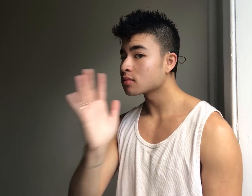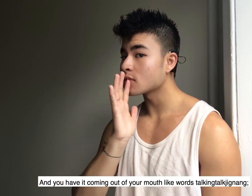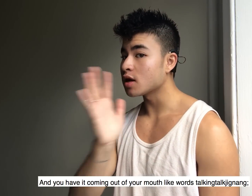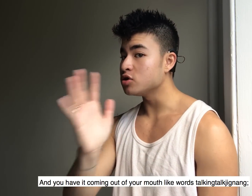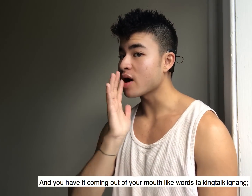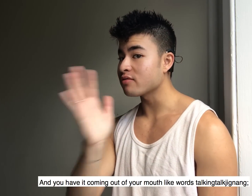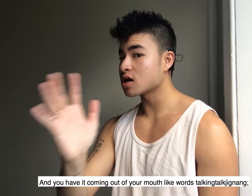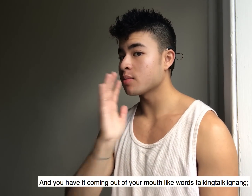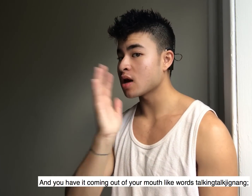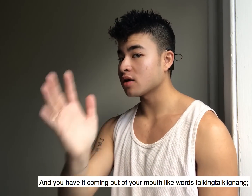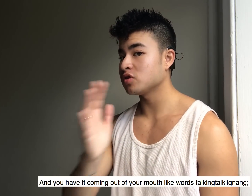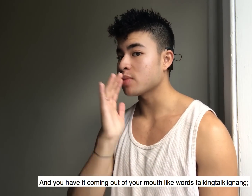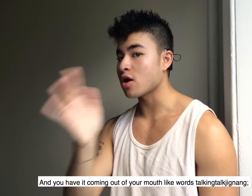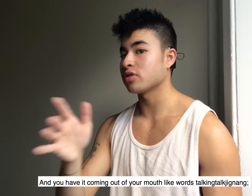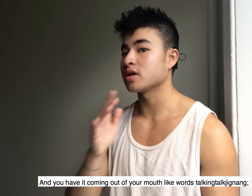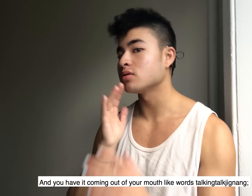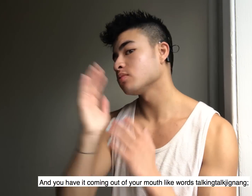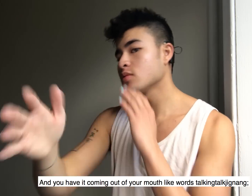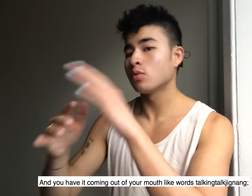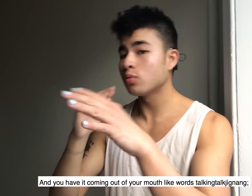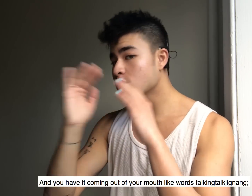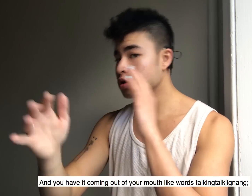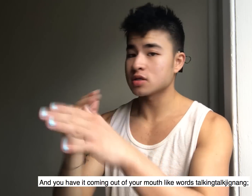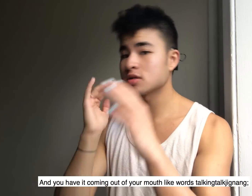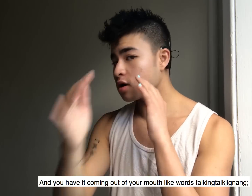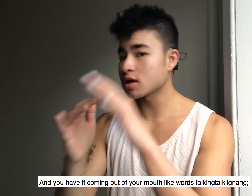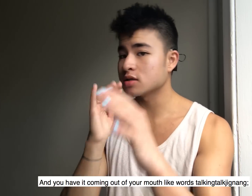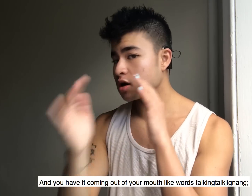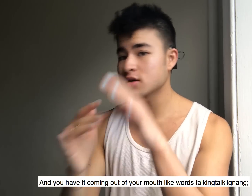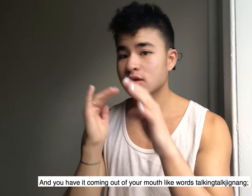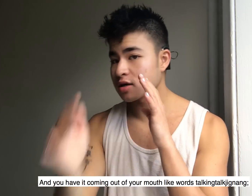and you have it coming out of your mouth like words talking talking talking